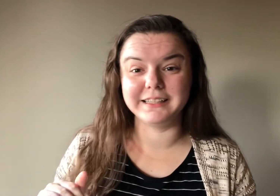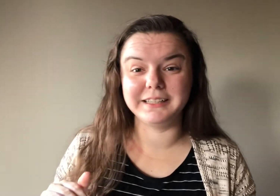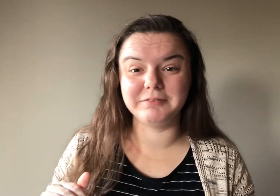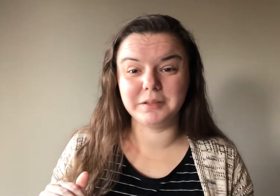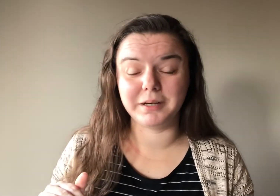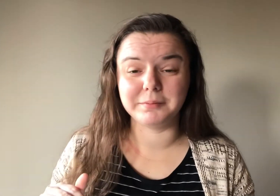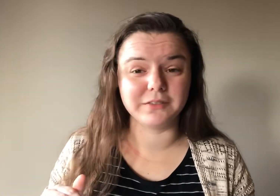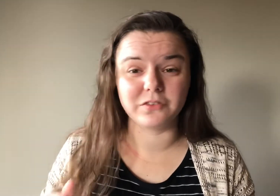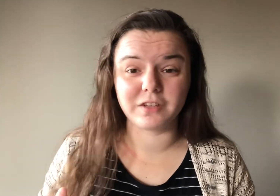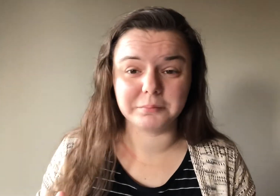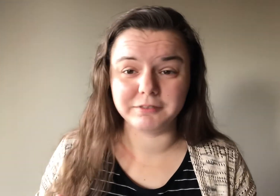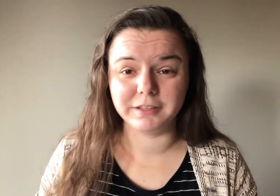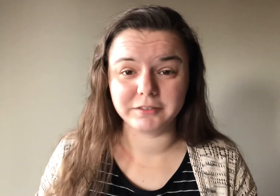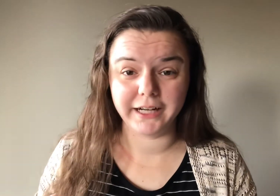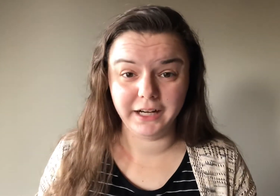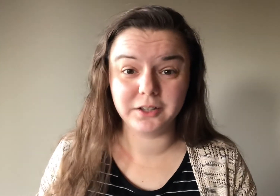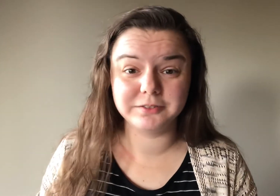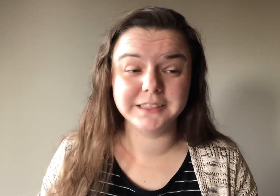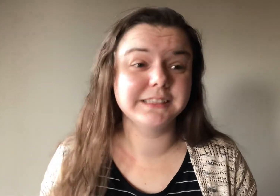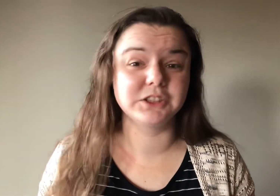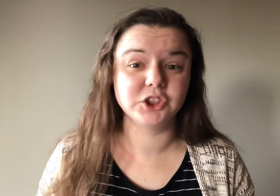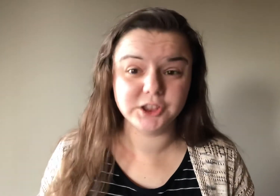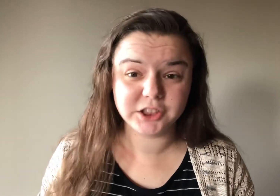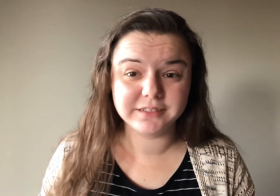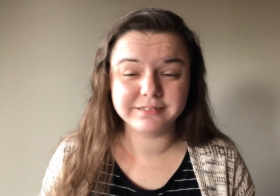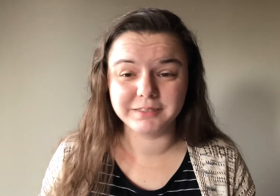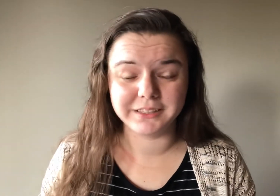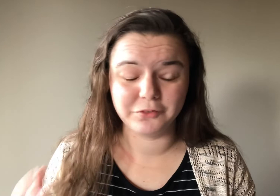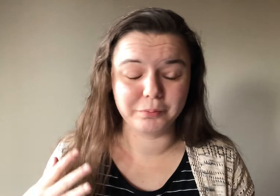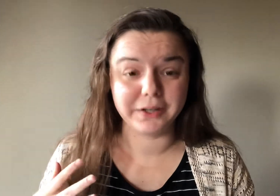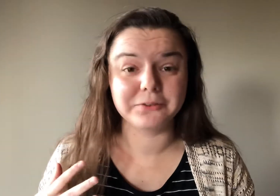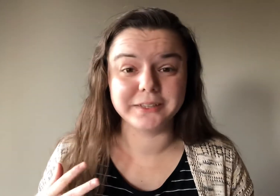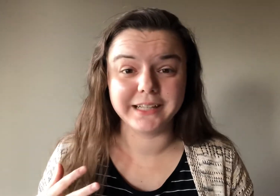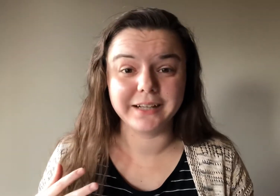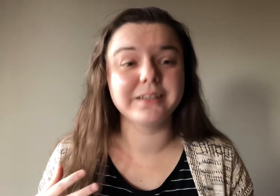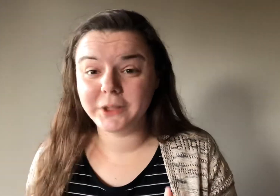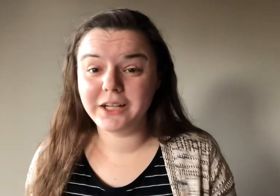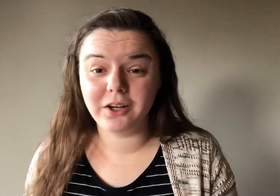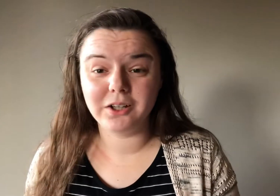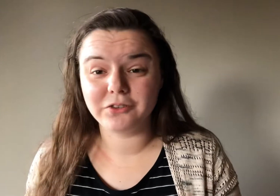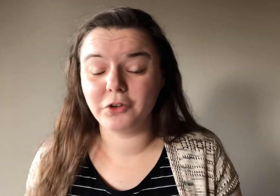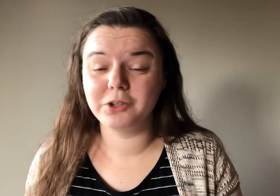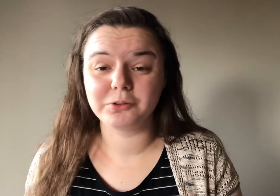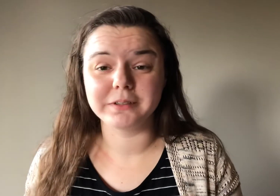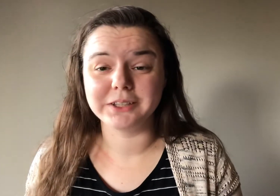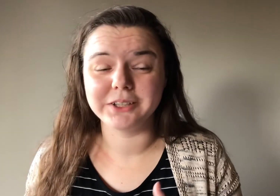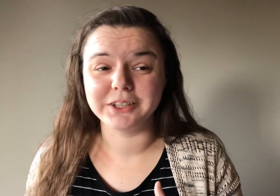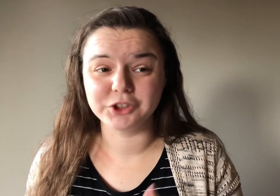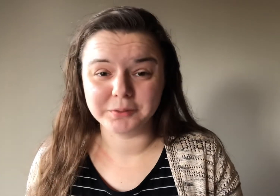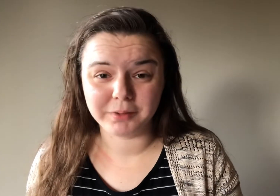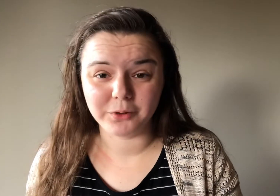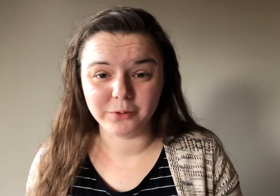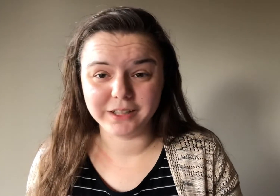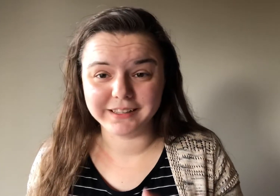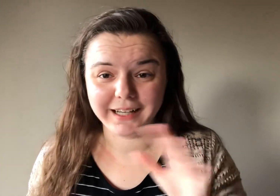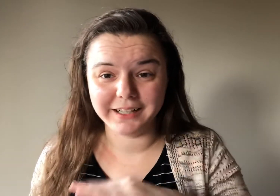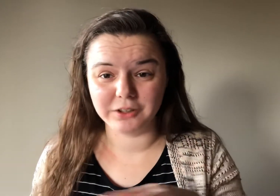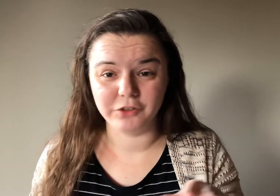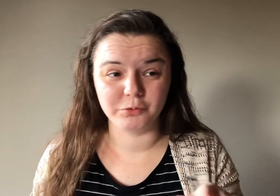of iffy about because it's not my favorite hair of his is Jinjin with his bright green hair. They all also look really good in Dream Part One. That era is